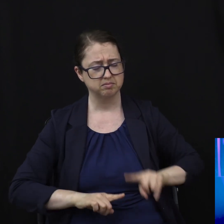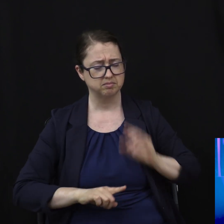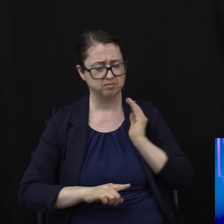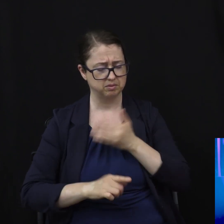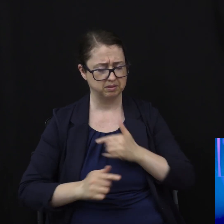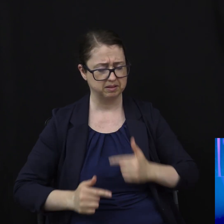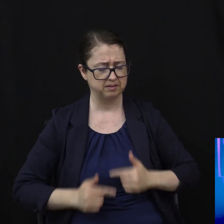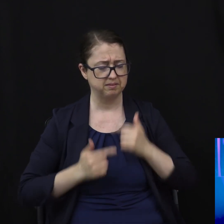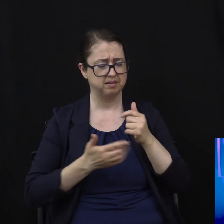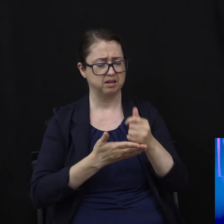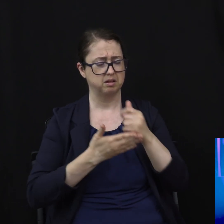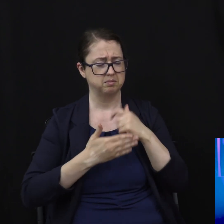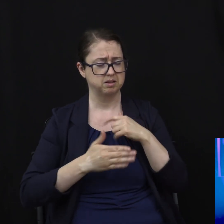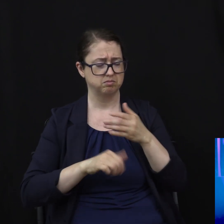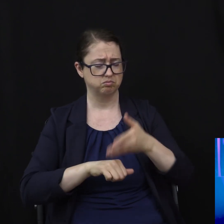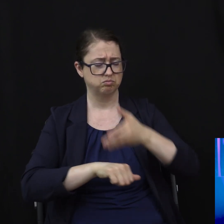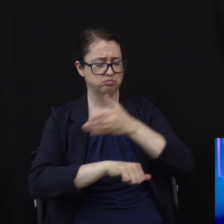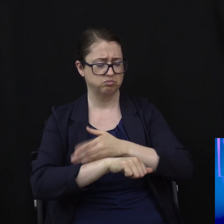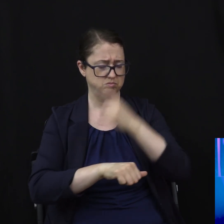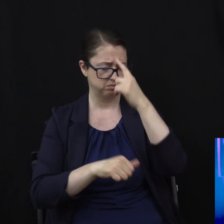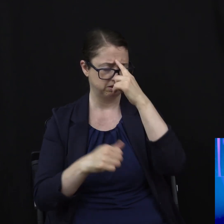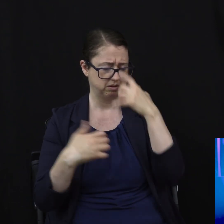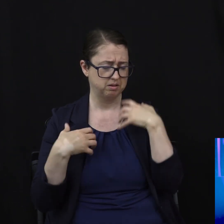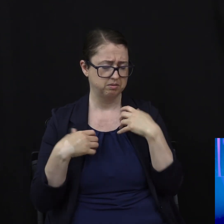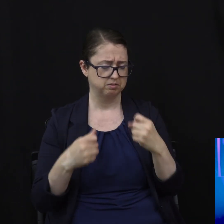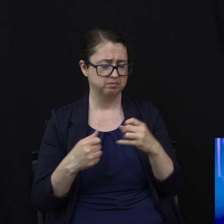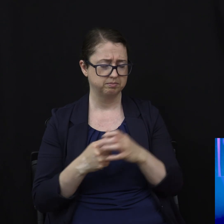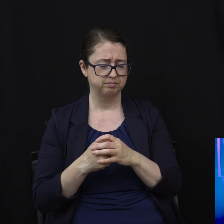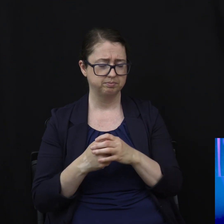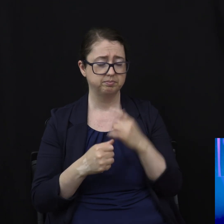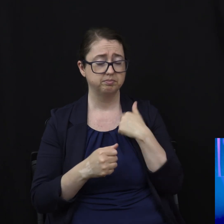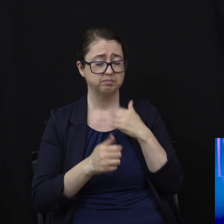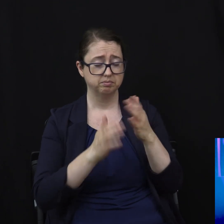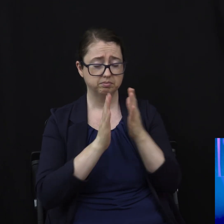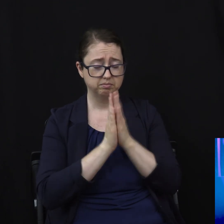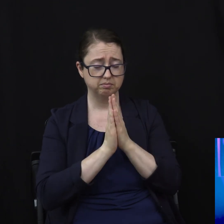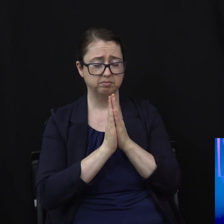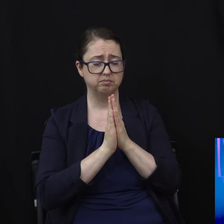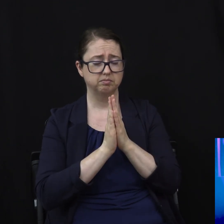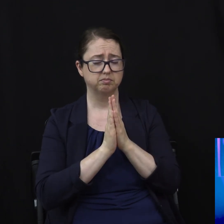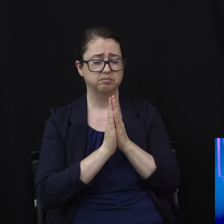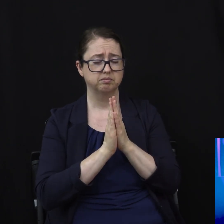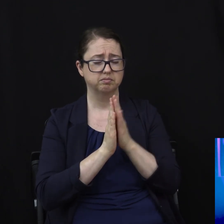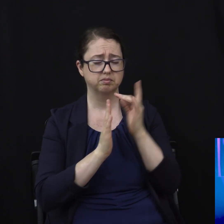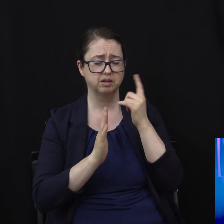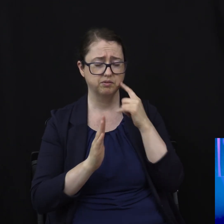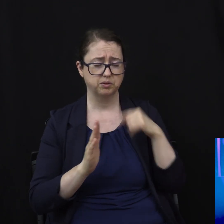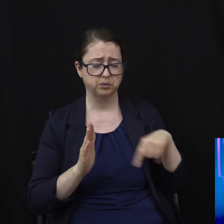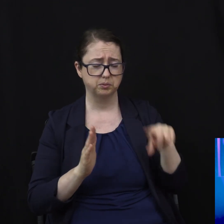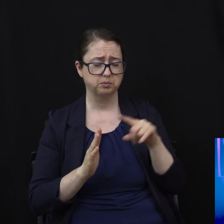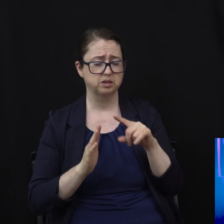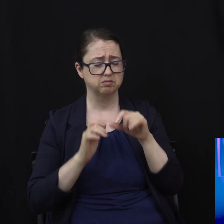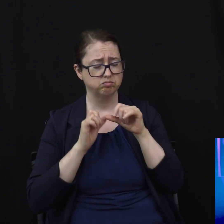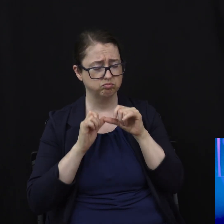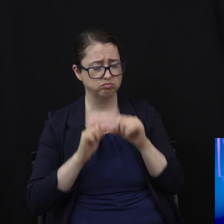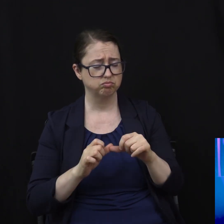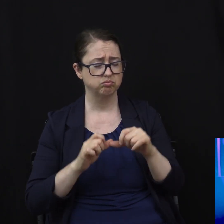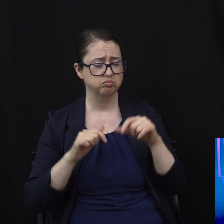mental health. And Father, I pray especially for those who have continued with us on this journey, that they